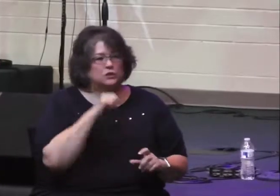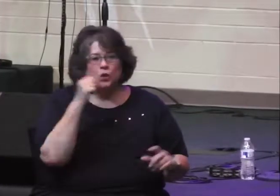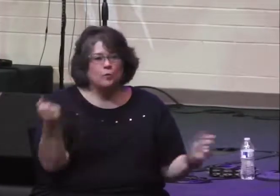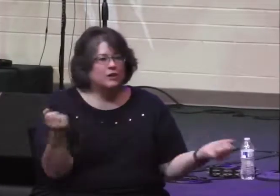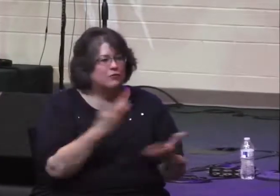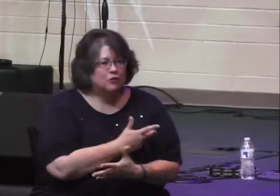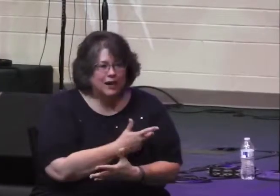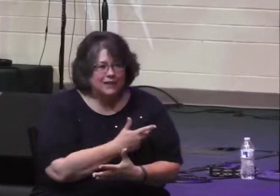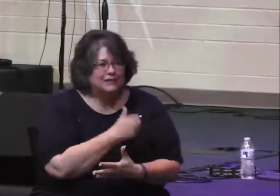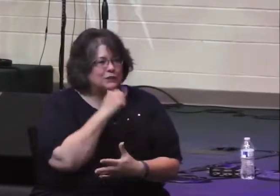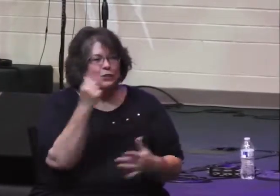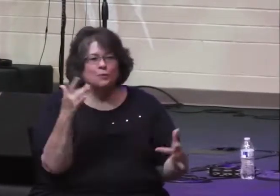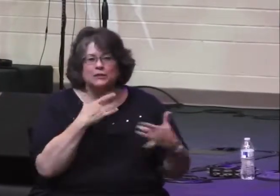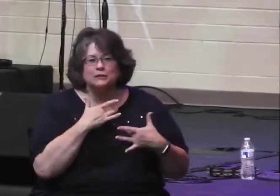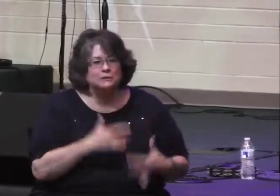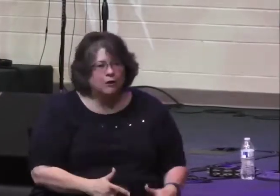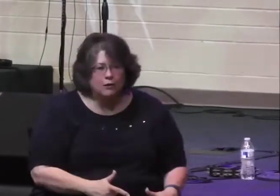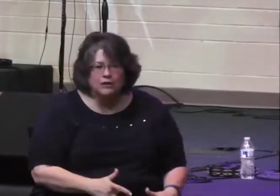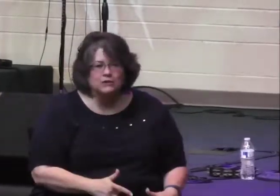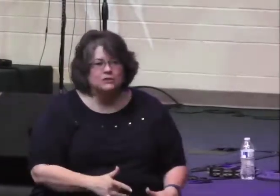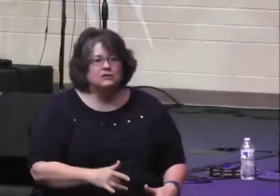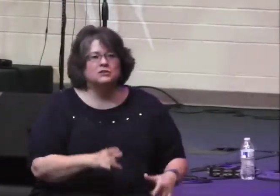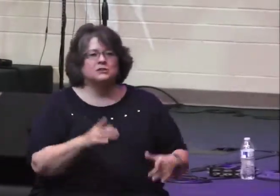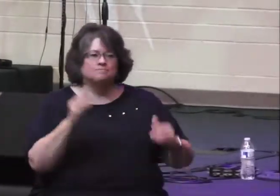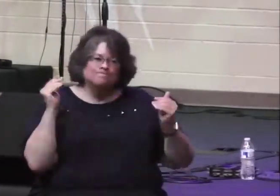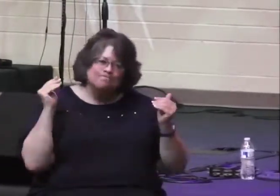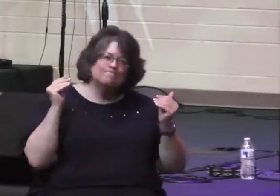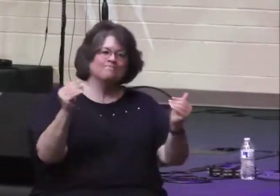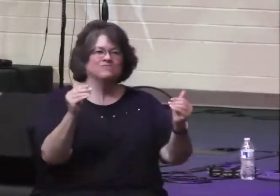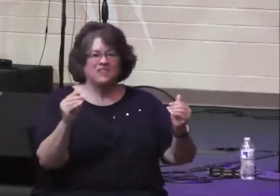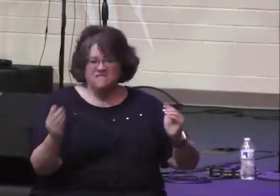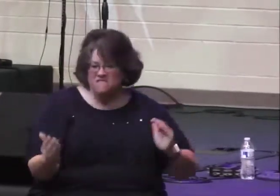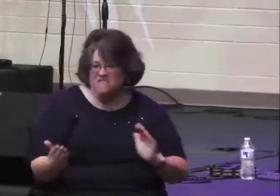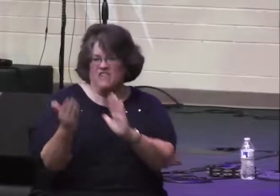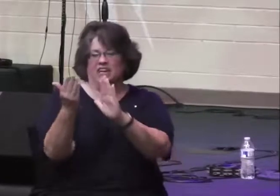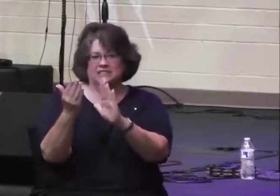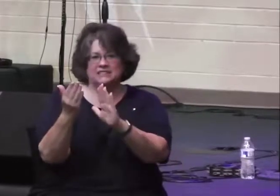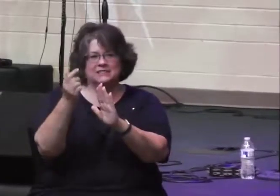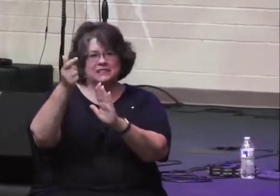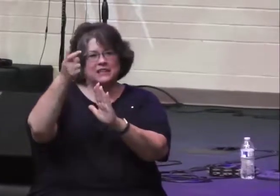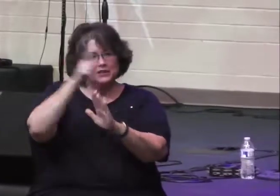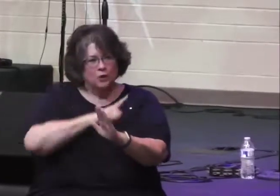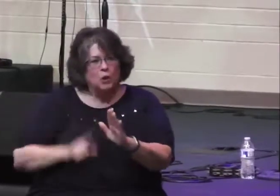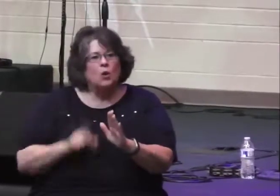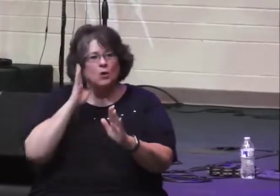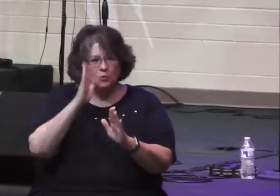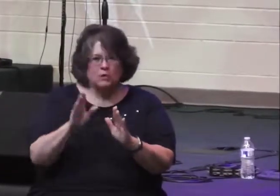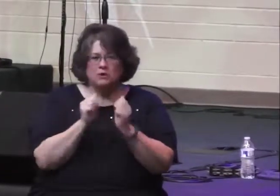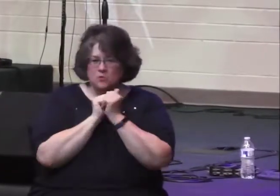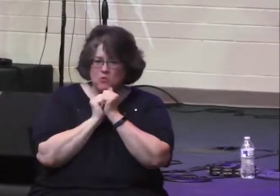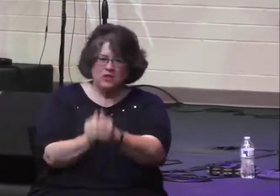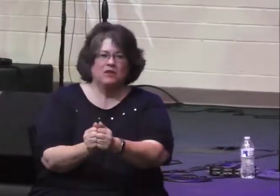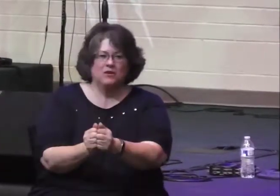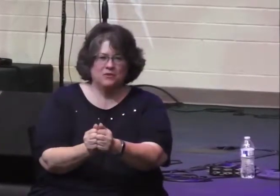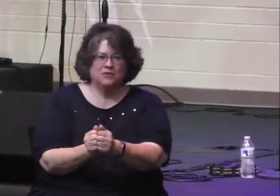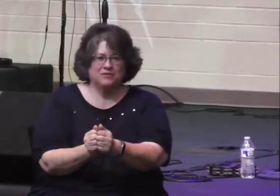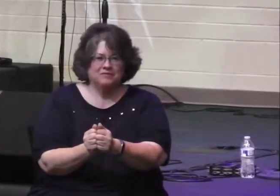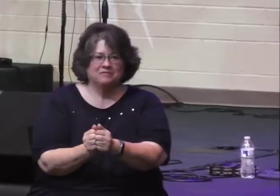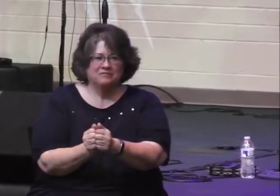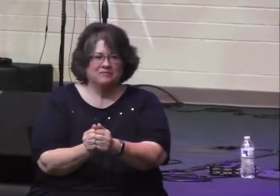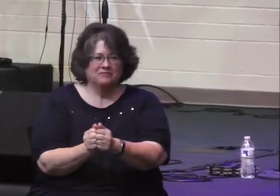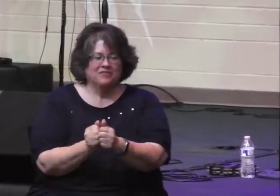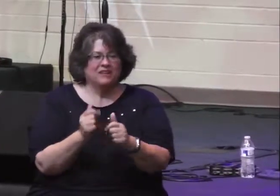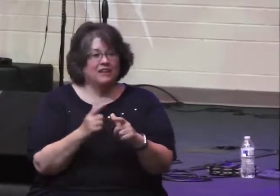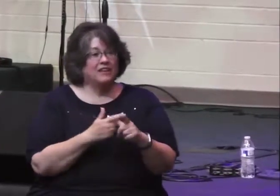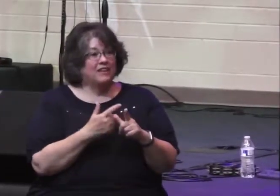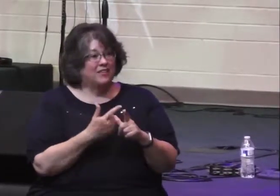Judah and Jerusalem. Do not be afraid. Do not be discouraged. Go out to face them tomorrow, and the Lord will be with you.